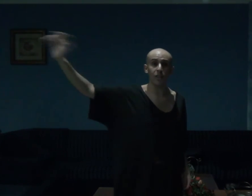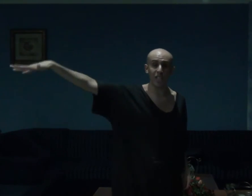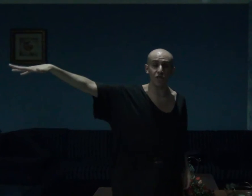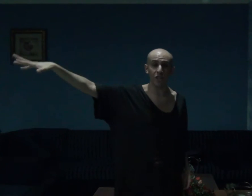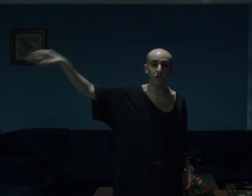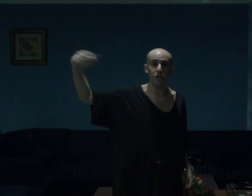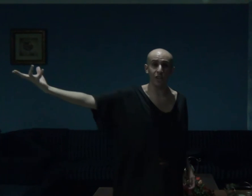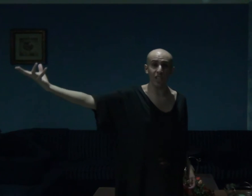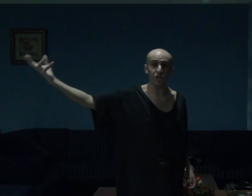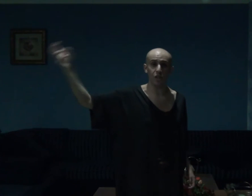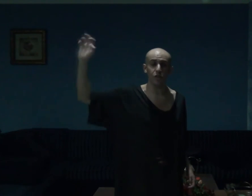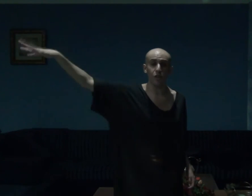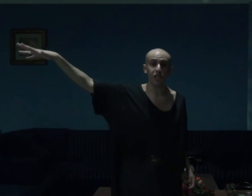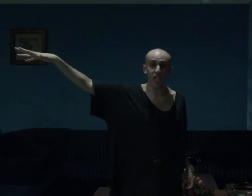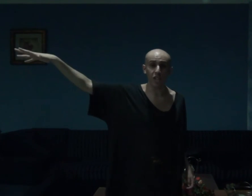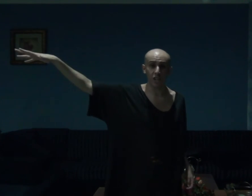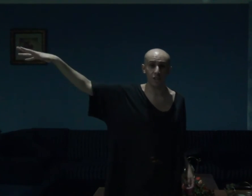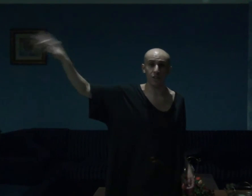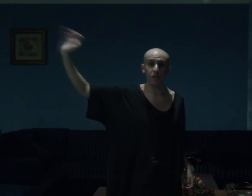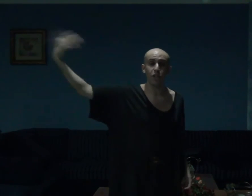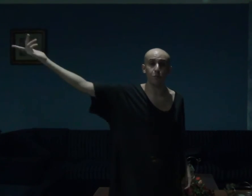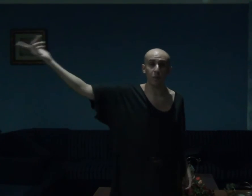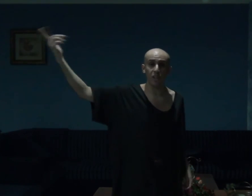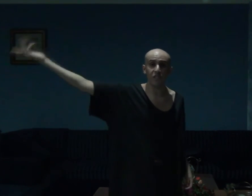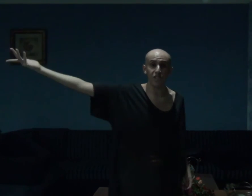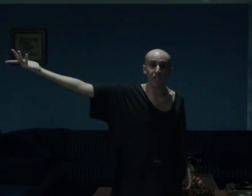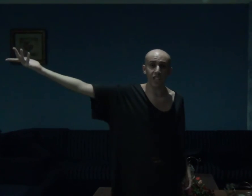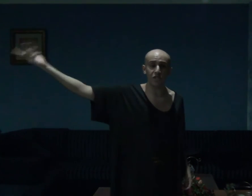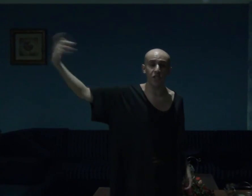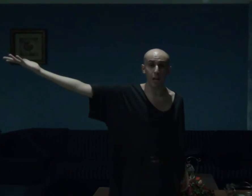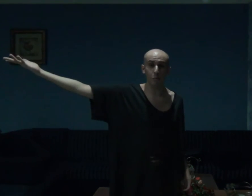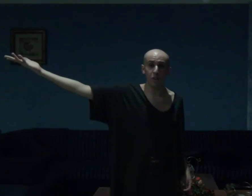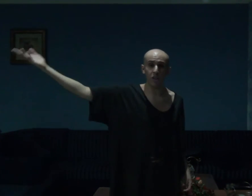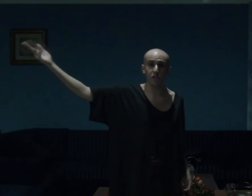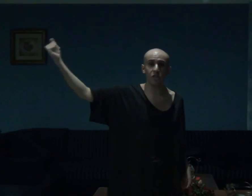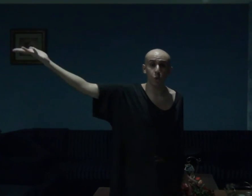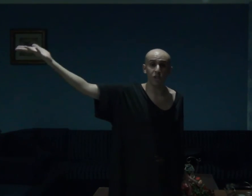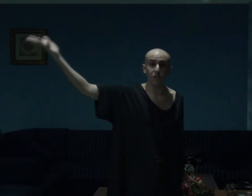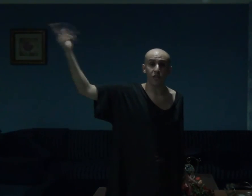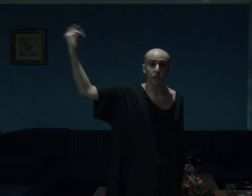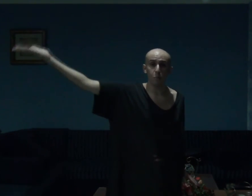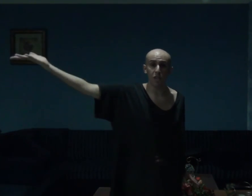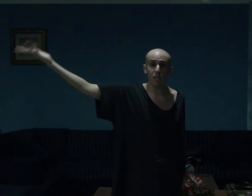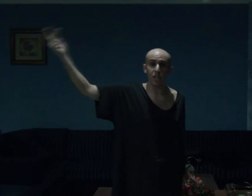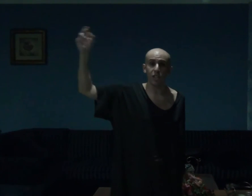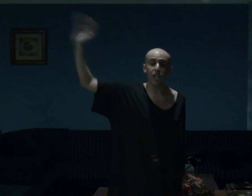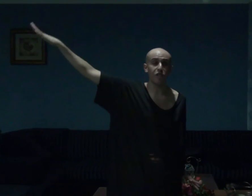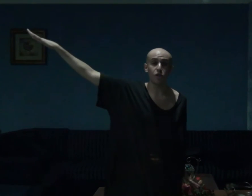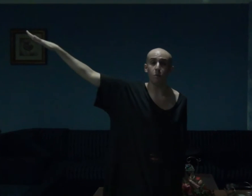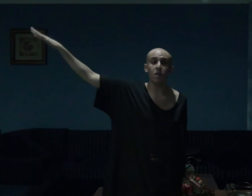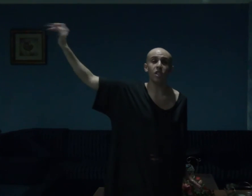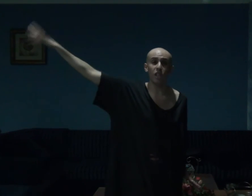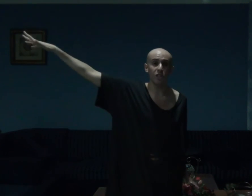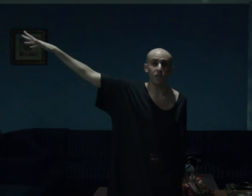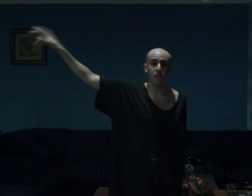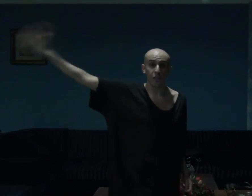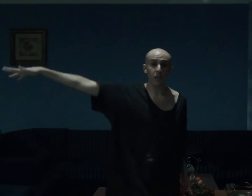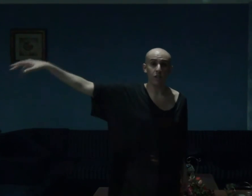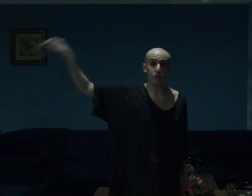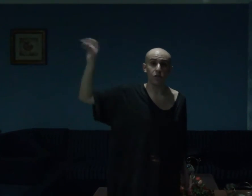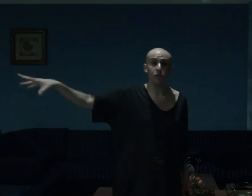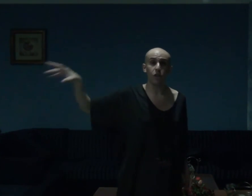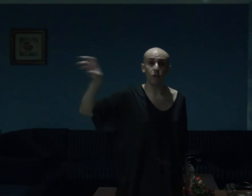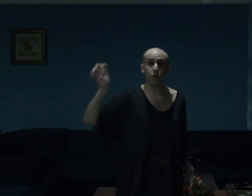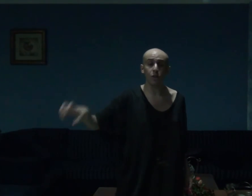Arthurian legend, the legend of King Arthur, his beloved knights, Camelot, Guinevere, Merlin and so many other